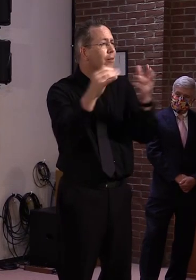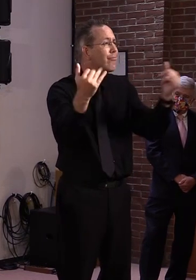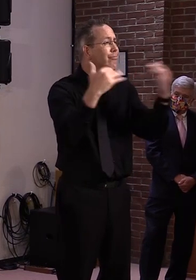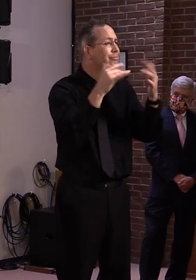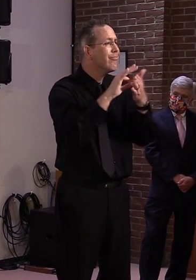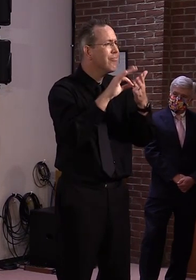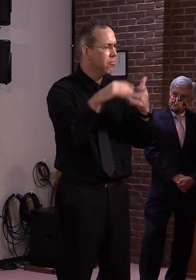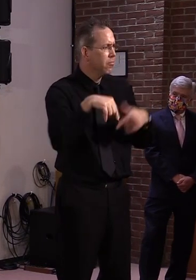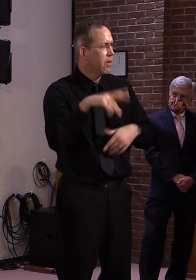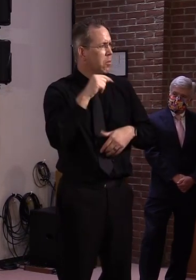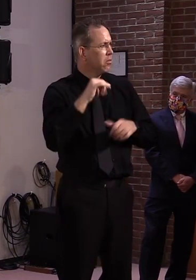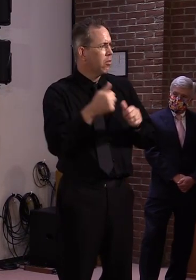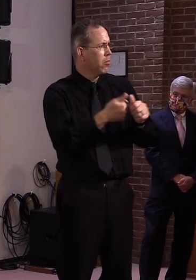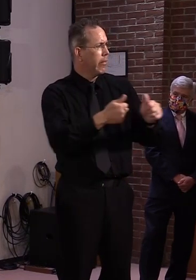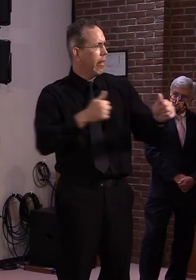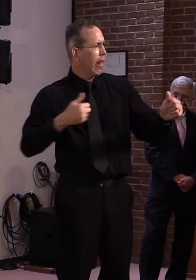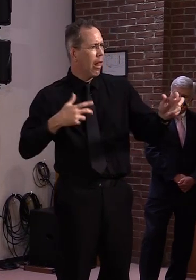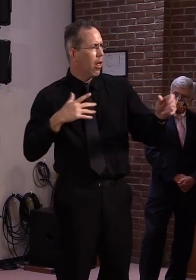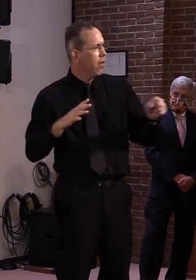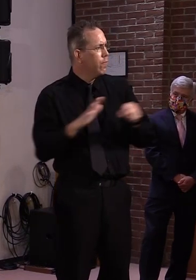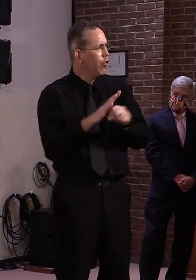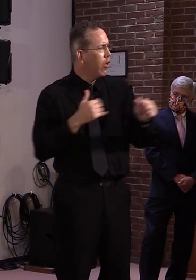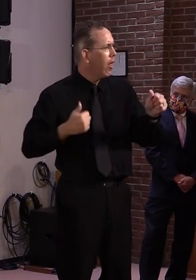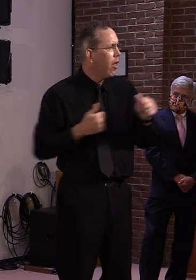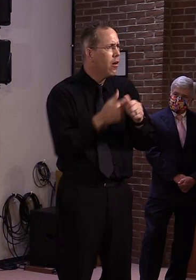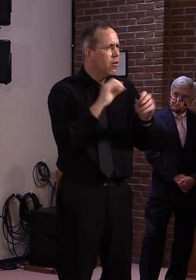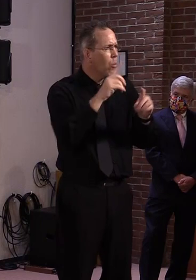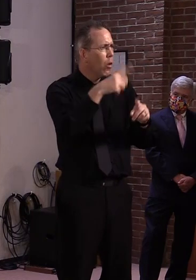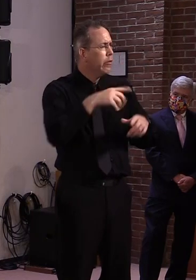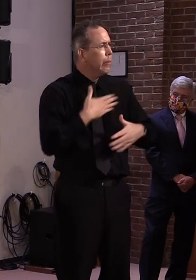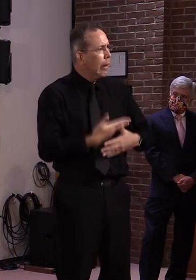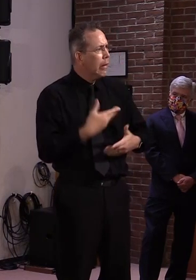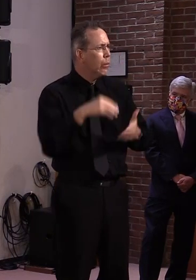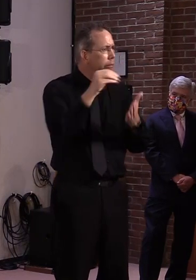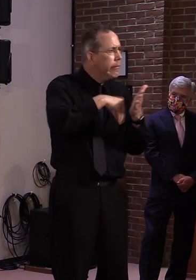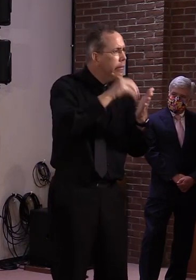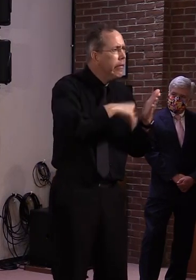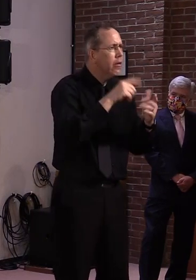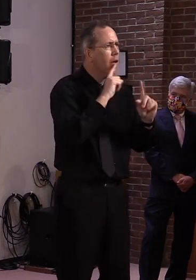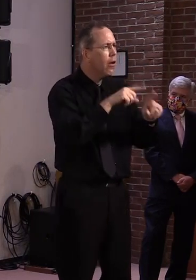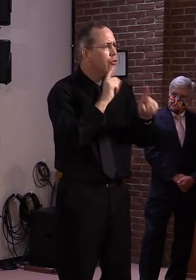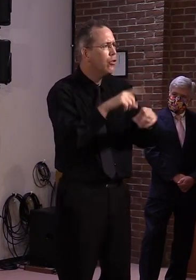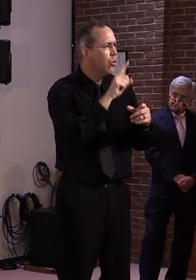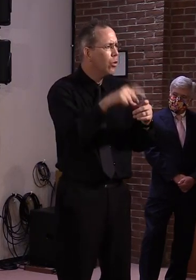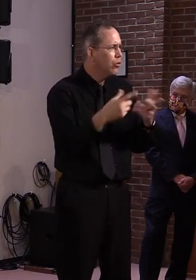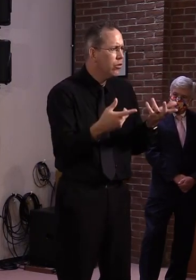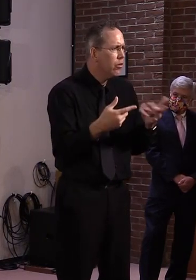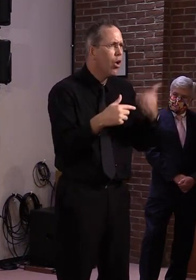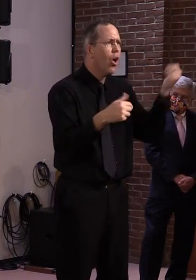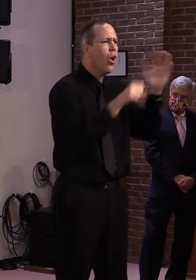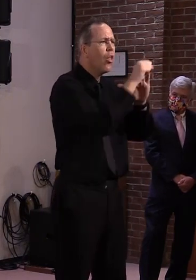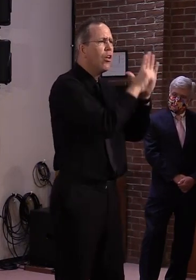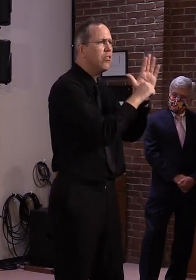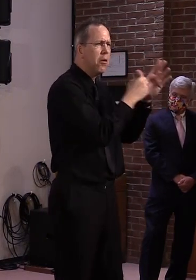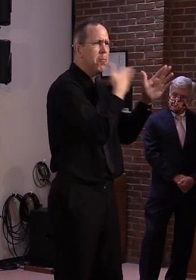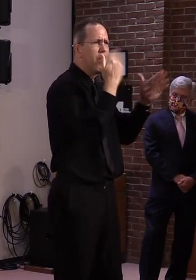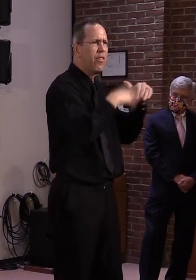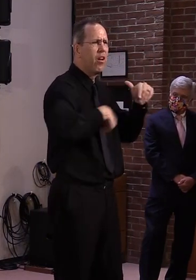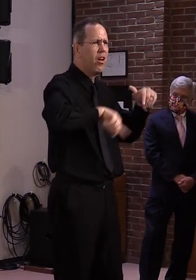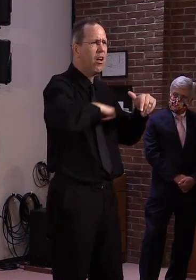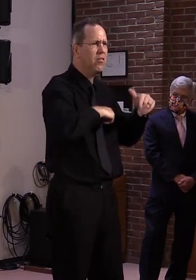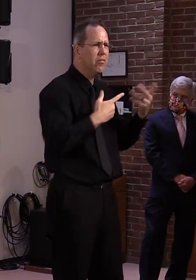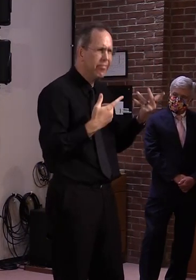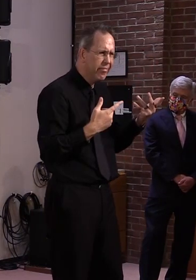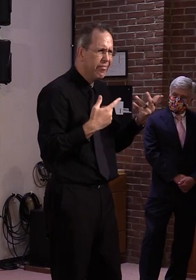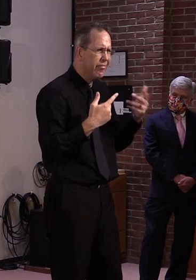of, uh, contention and frustration for us. Um, we've had our director of, uh, libraries heading this up.